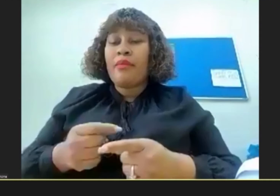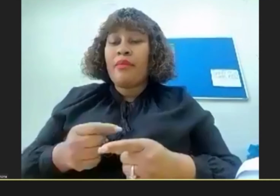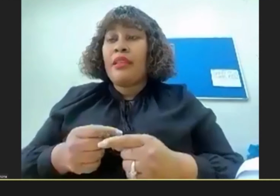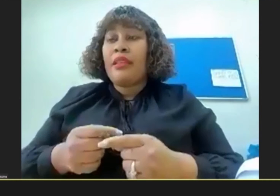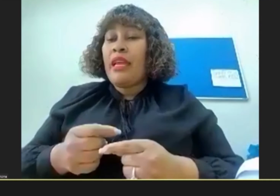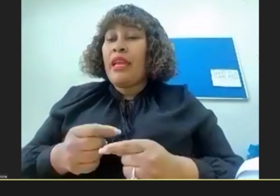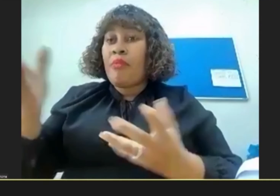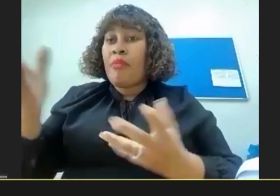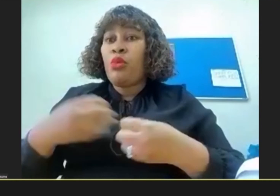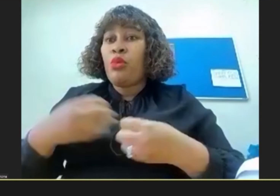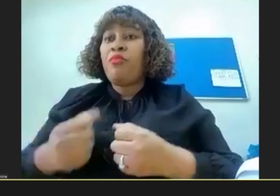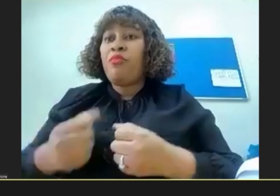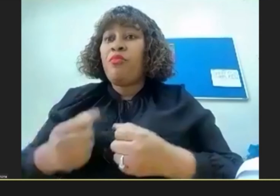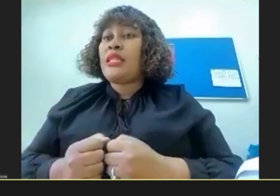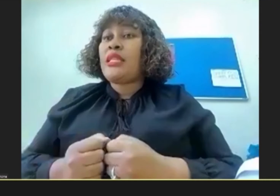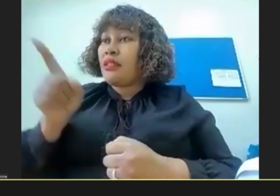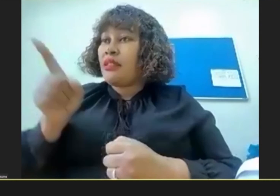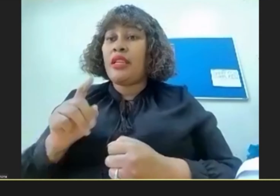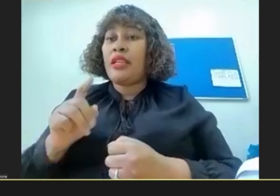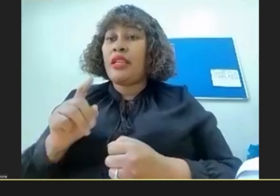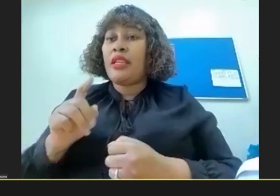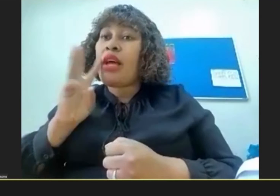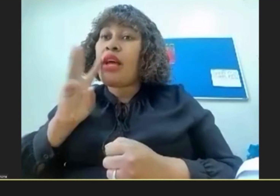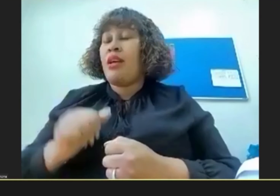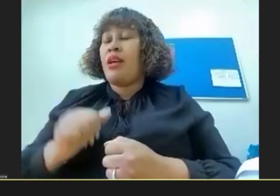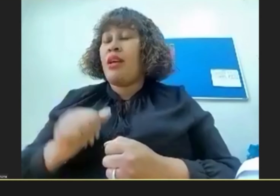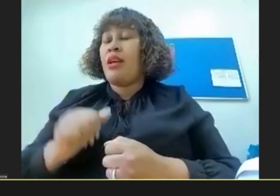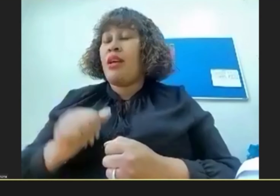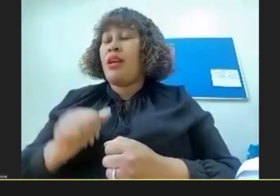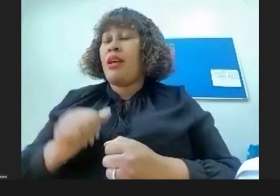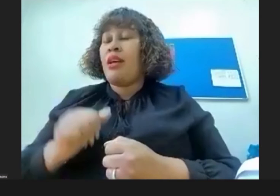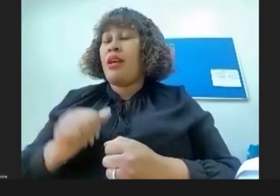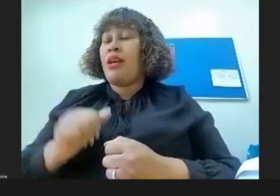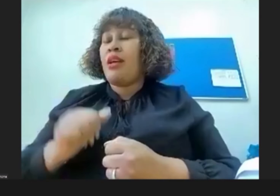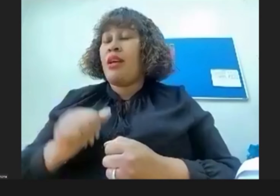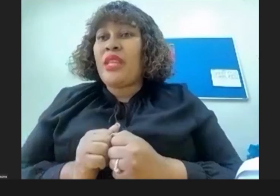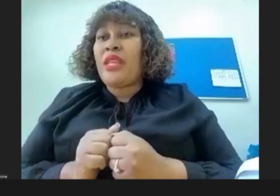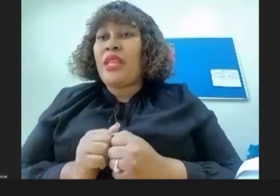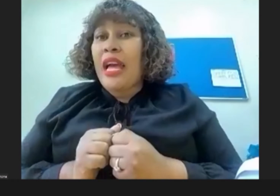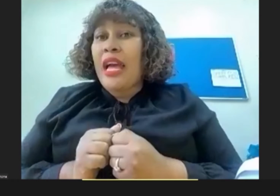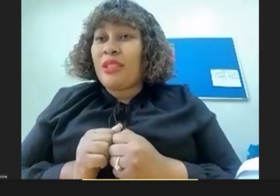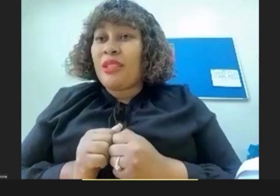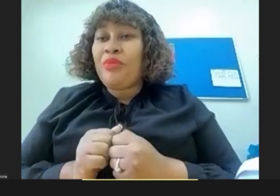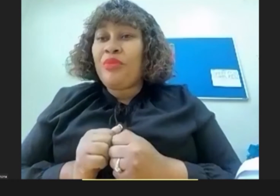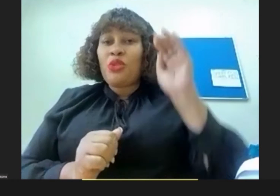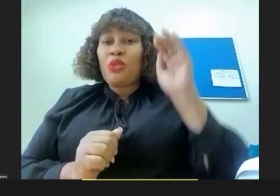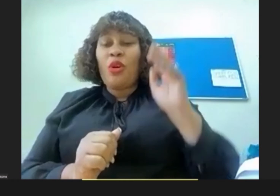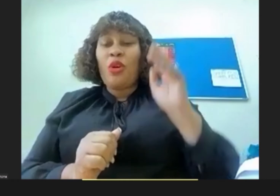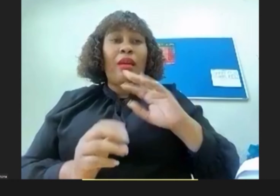And then my mother would give me a sign That is water And then I grasped the sign Tomorrow it's something